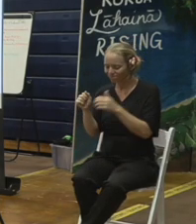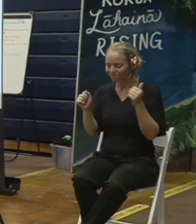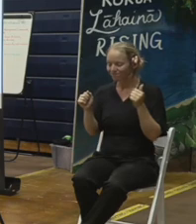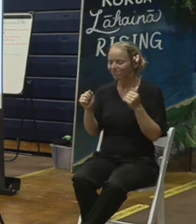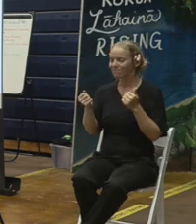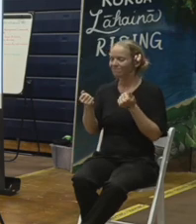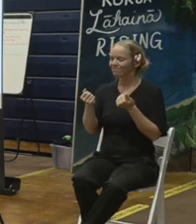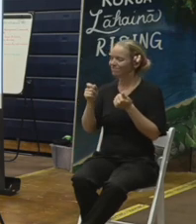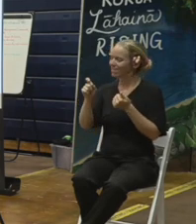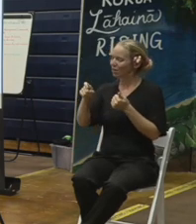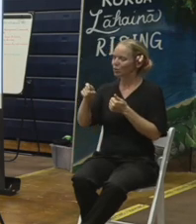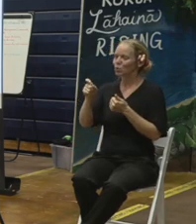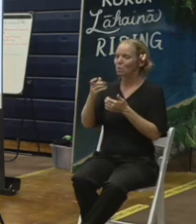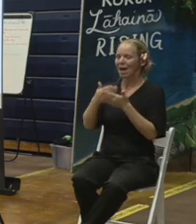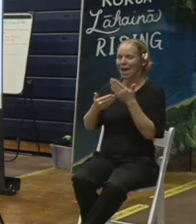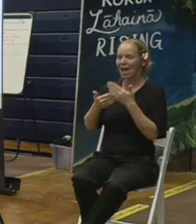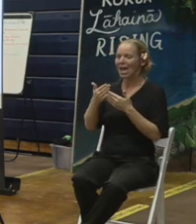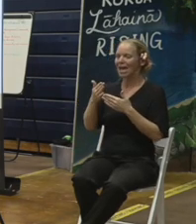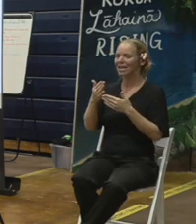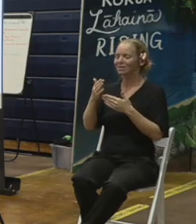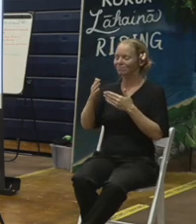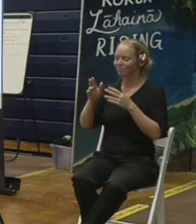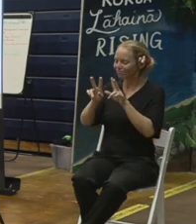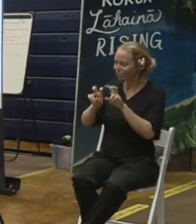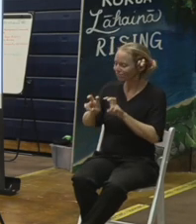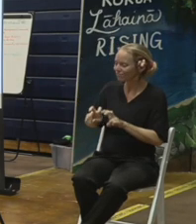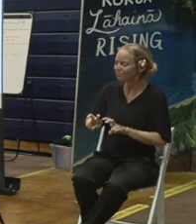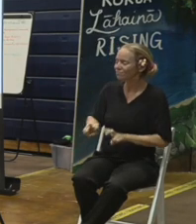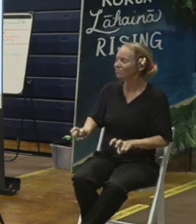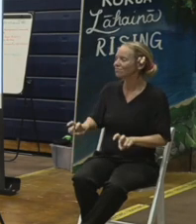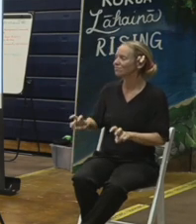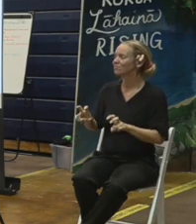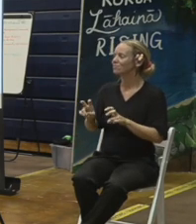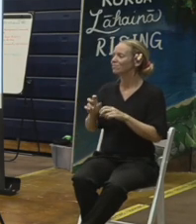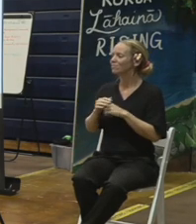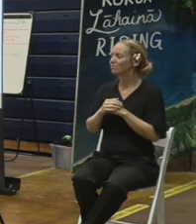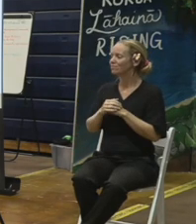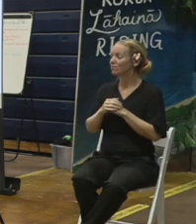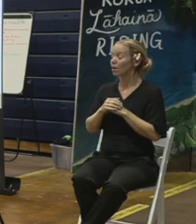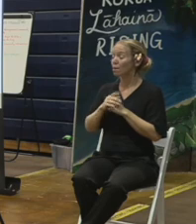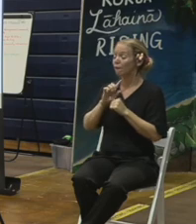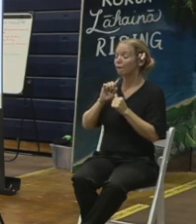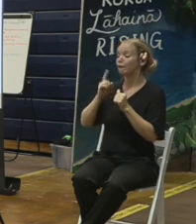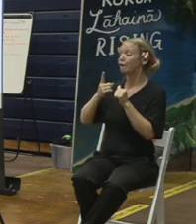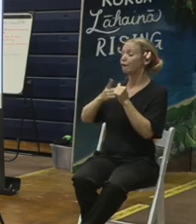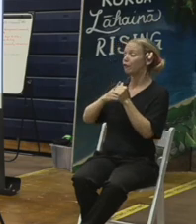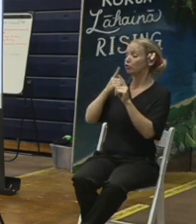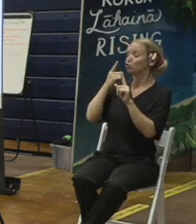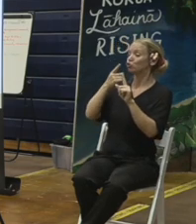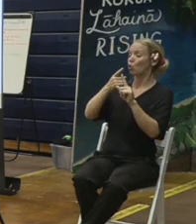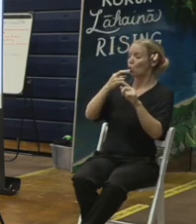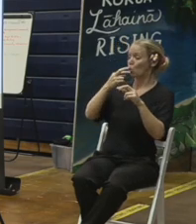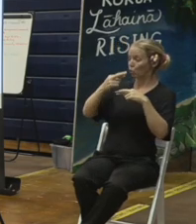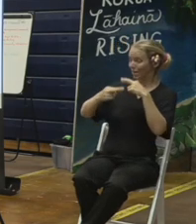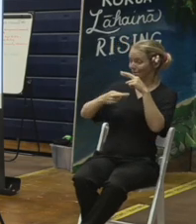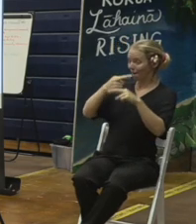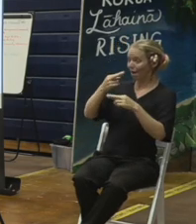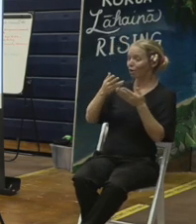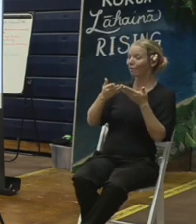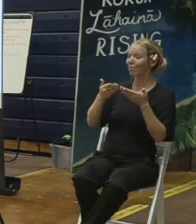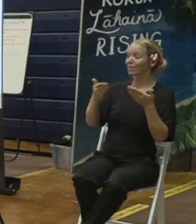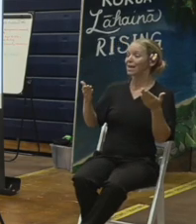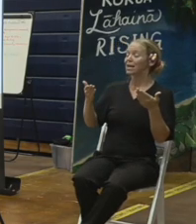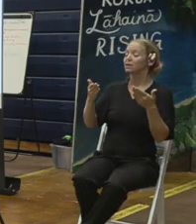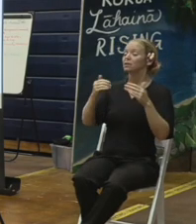that will be necessary, first to get that recyclable material and get it to the recycling centers, but then also to